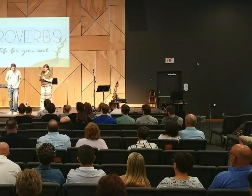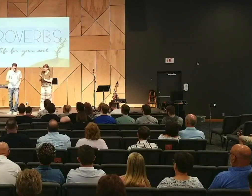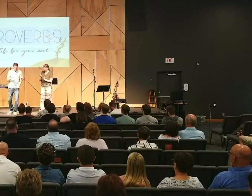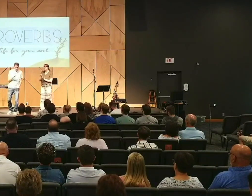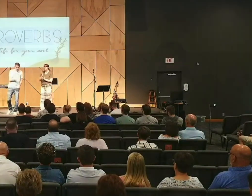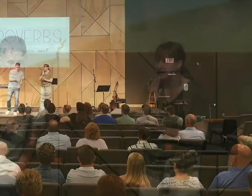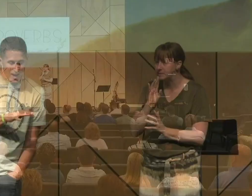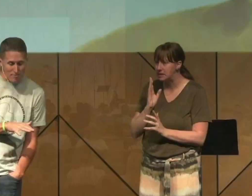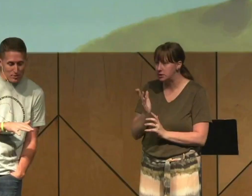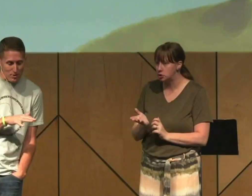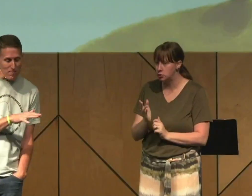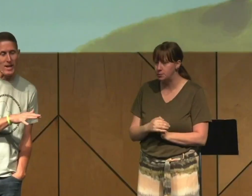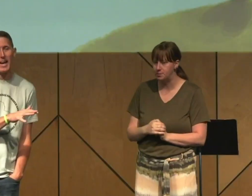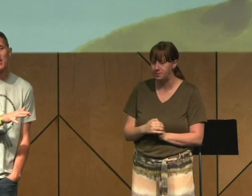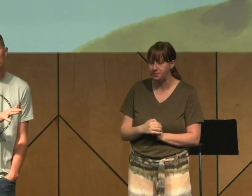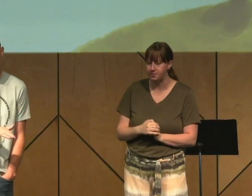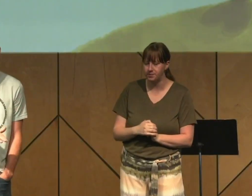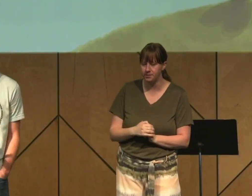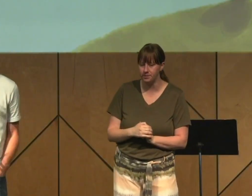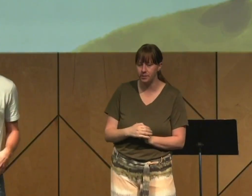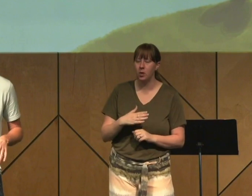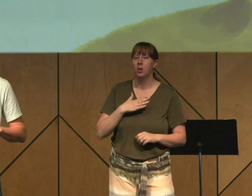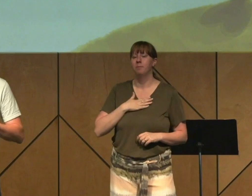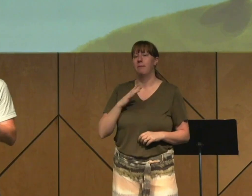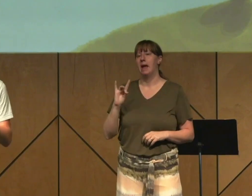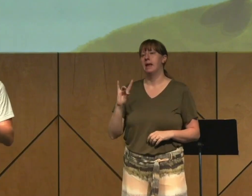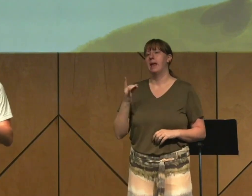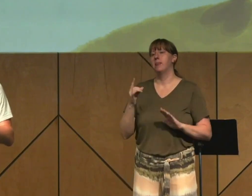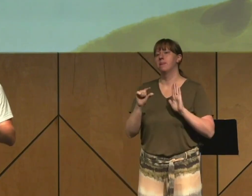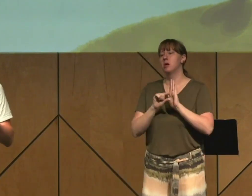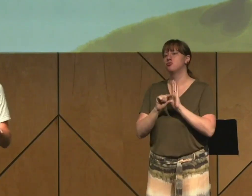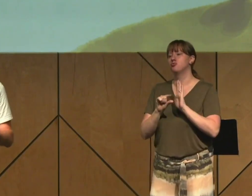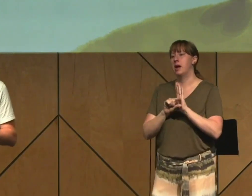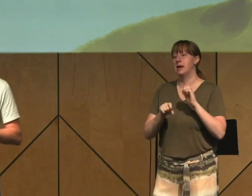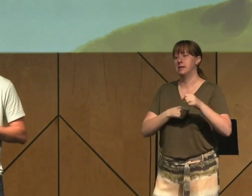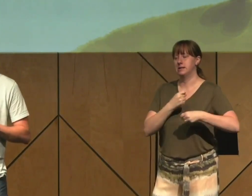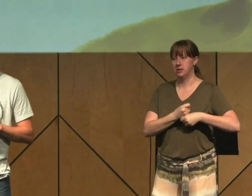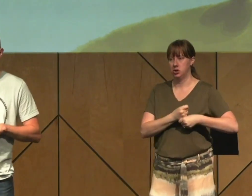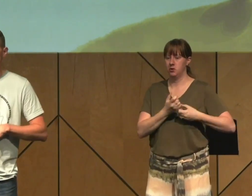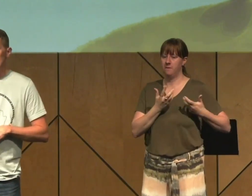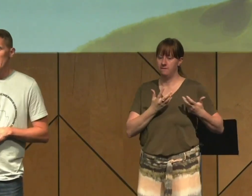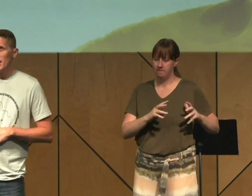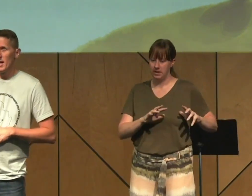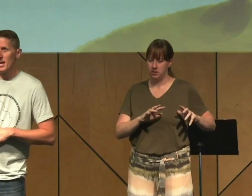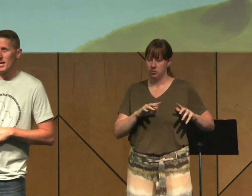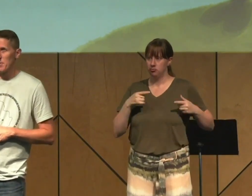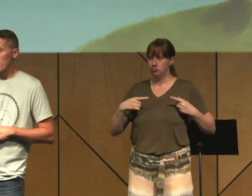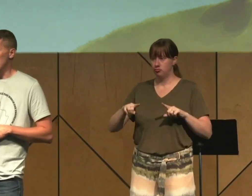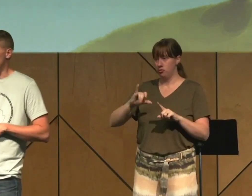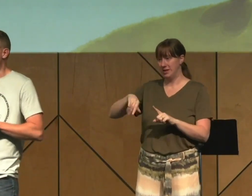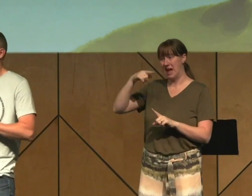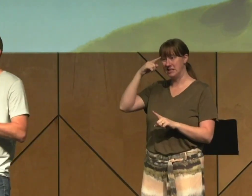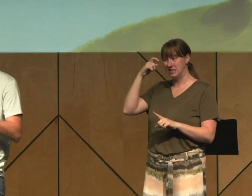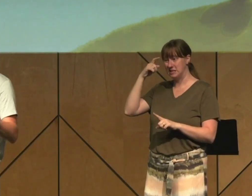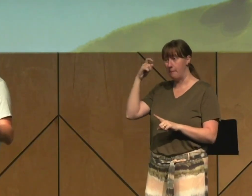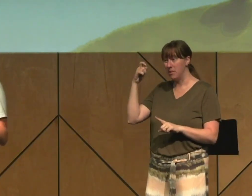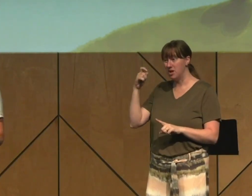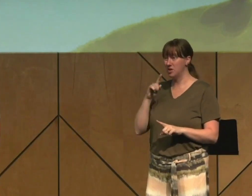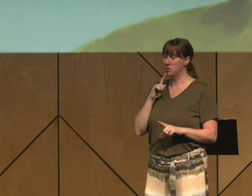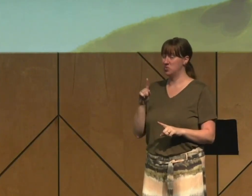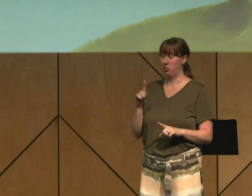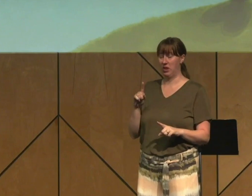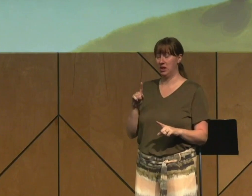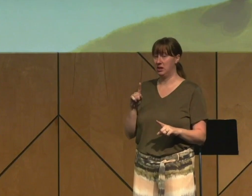The summer after my eighth grade year was such a mixed bag for me. I remember nearly